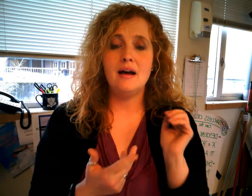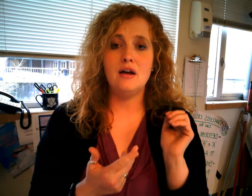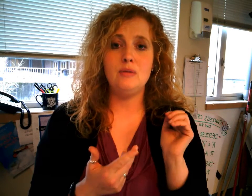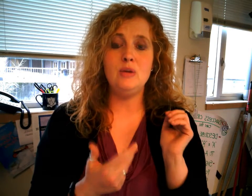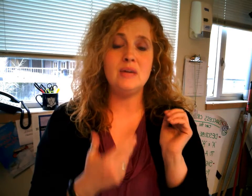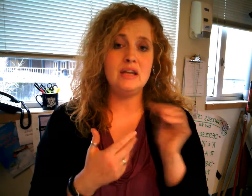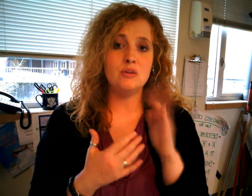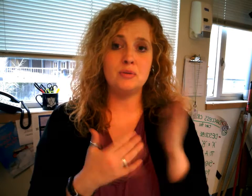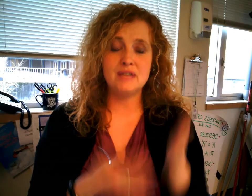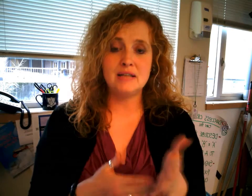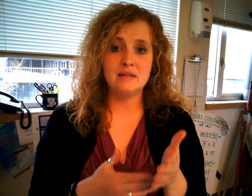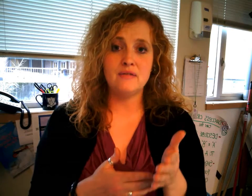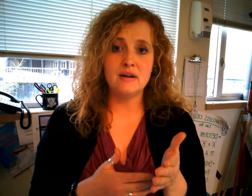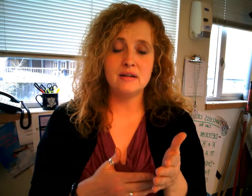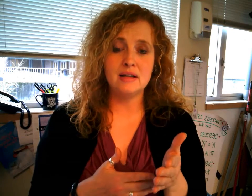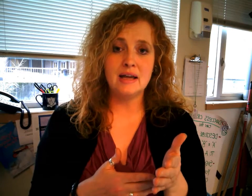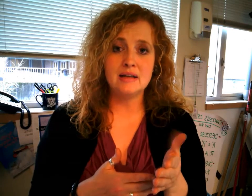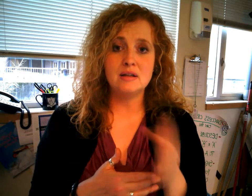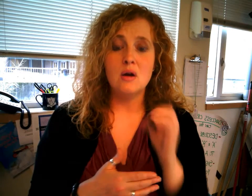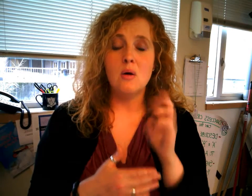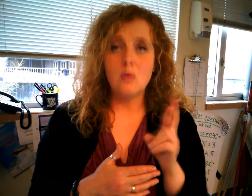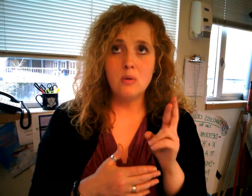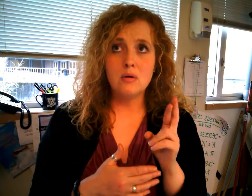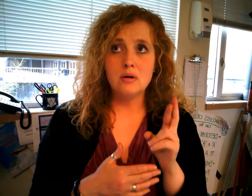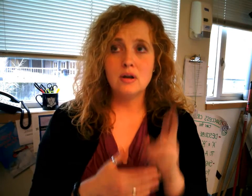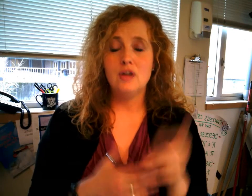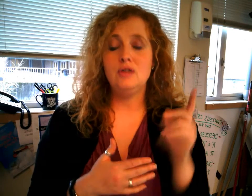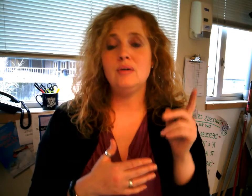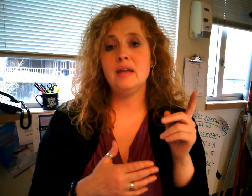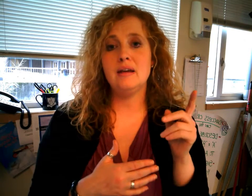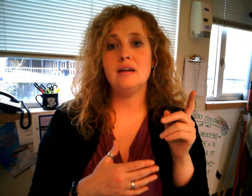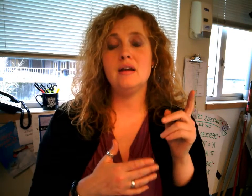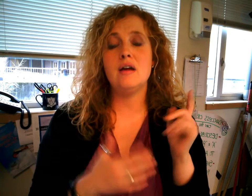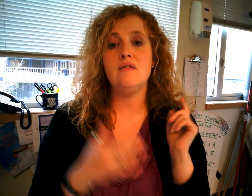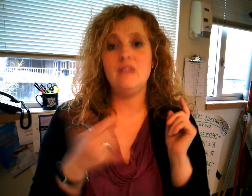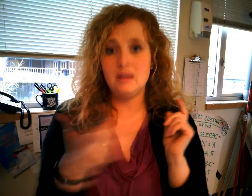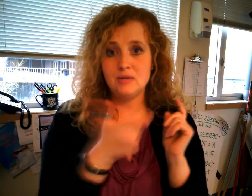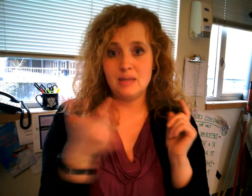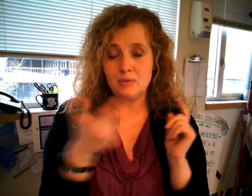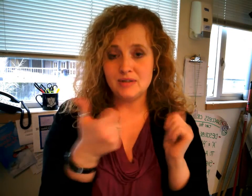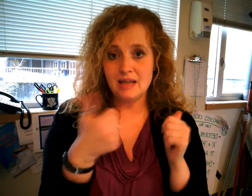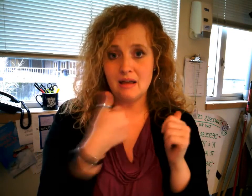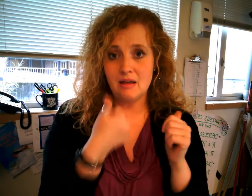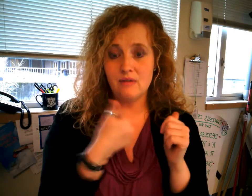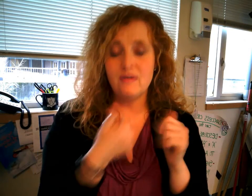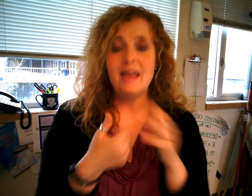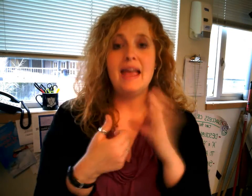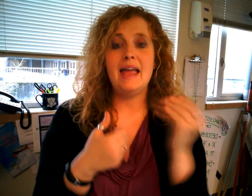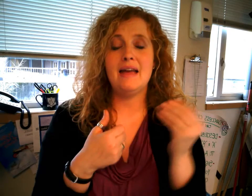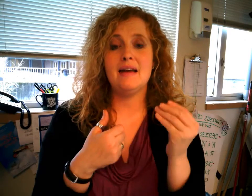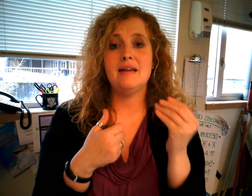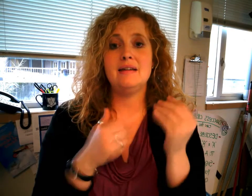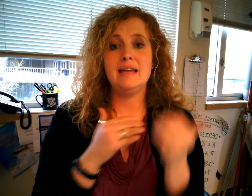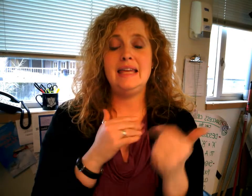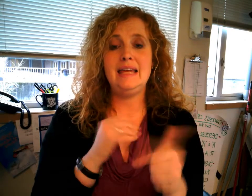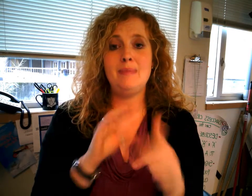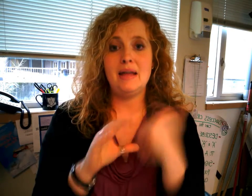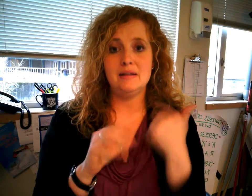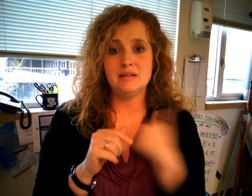you can either present it in front of the class or you can videotape yourself and email it to